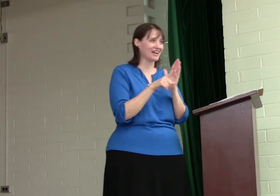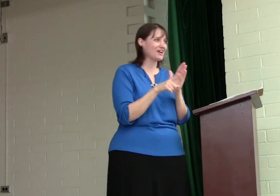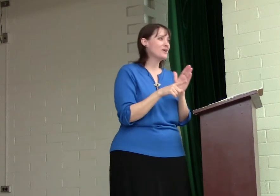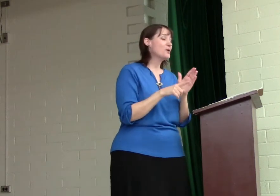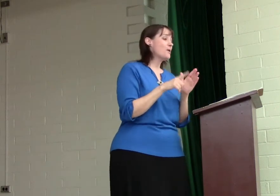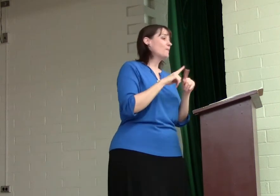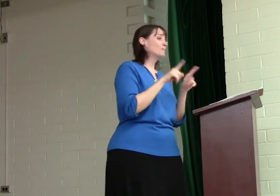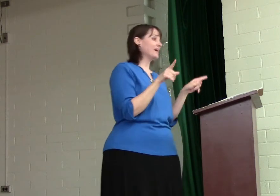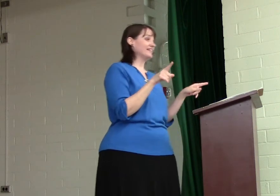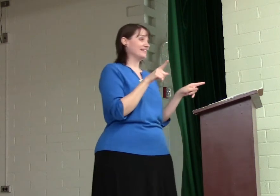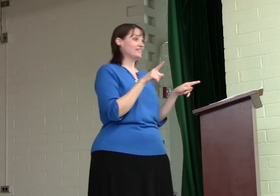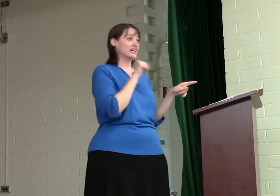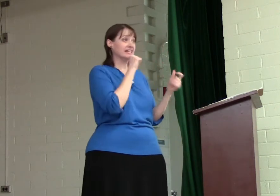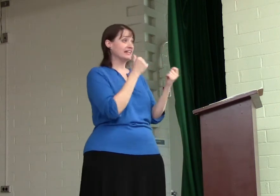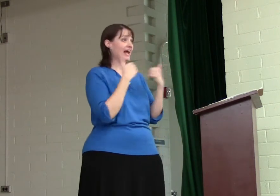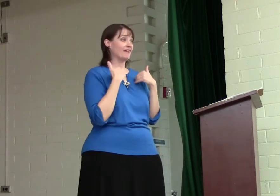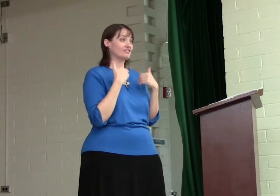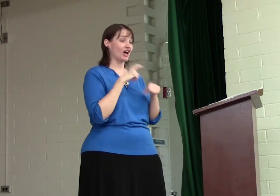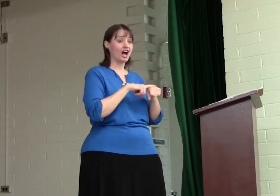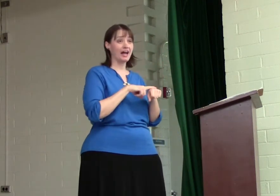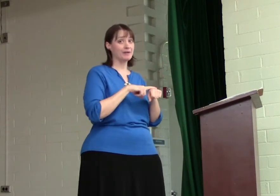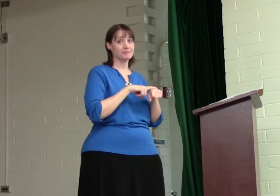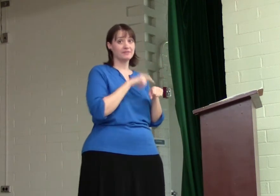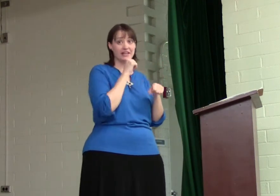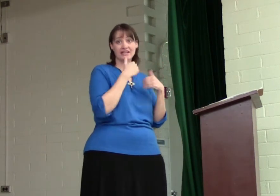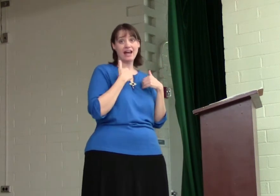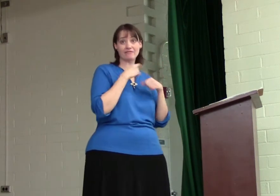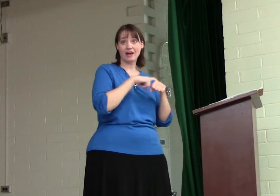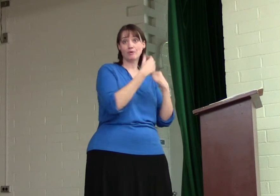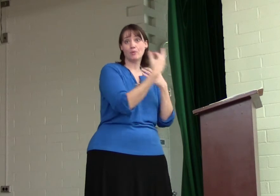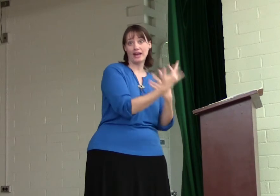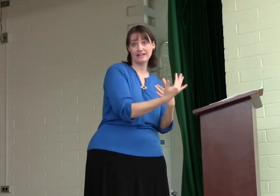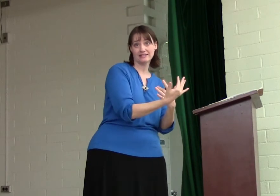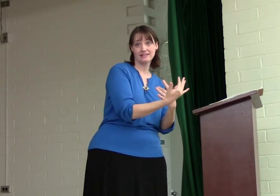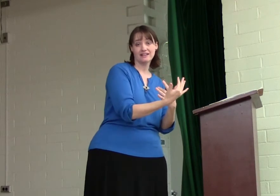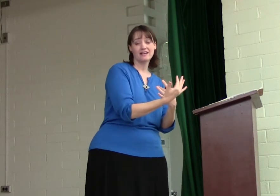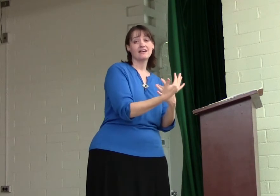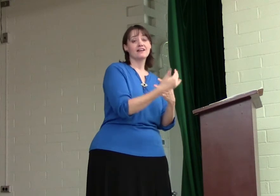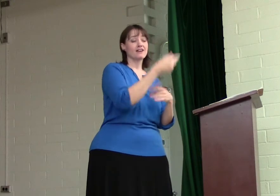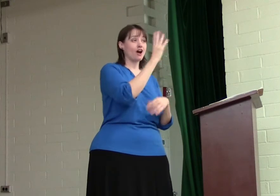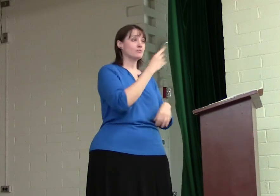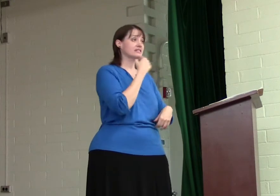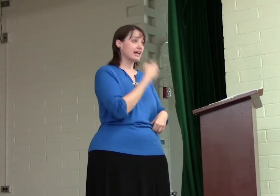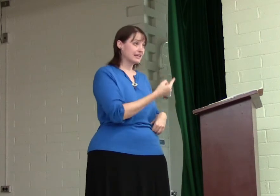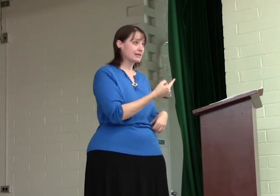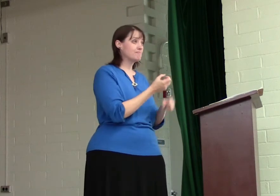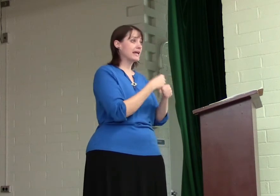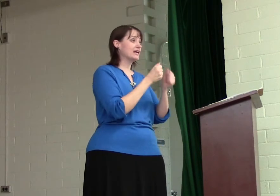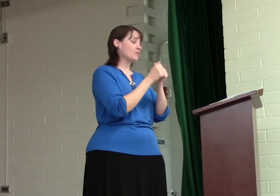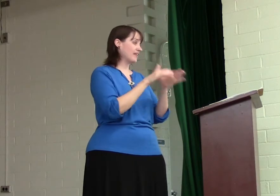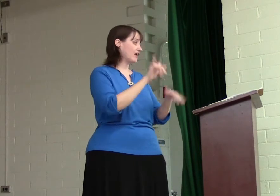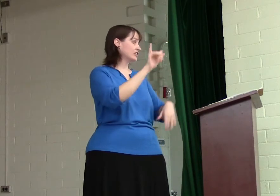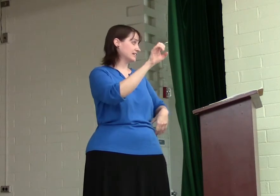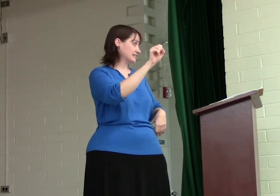But they didn't have time. They didn't have time to wait. God was telling them, make it without yeast.